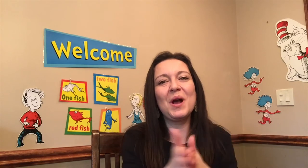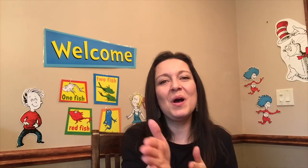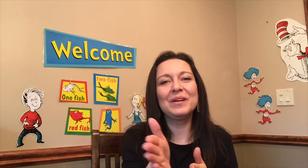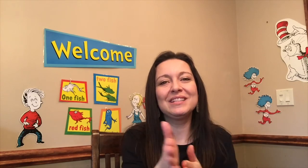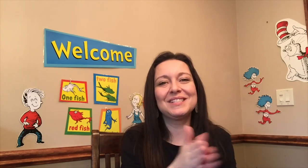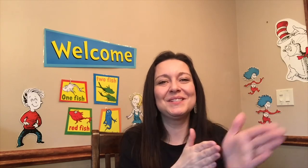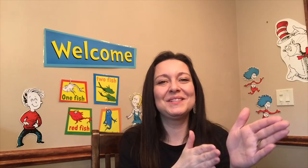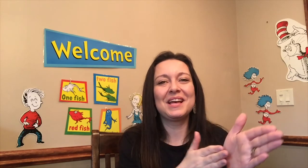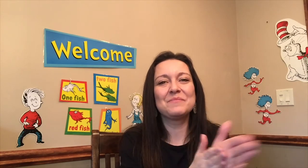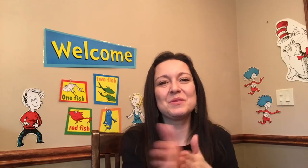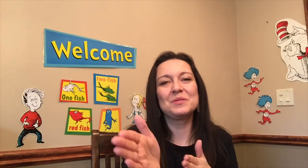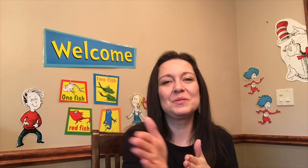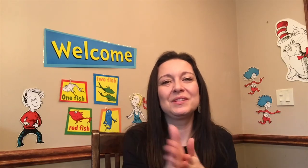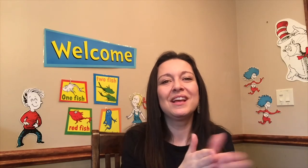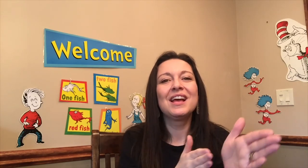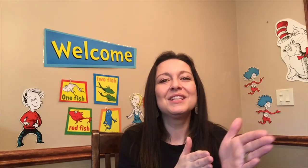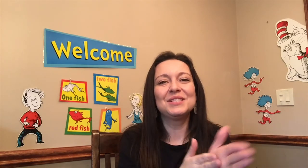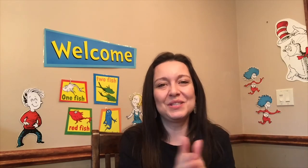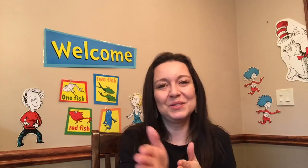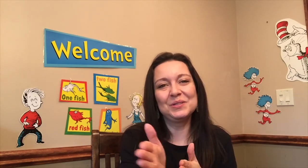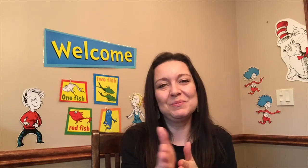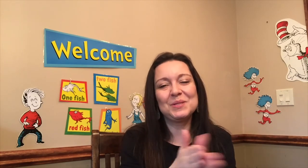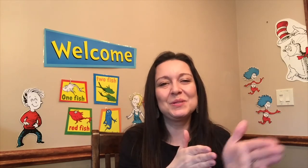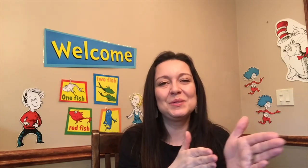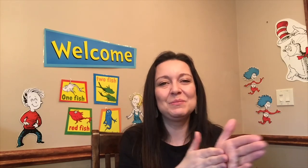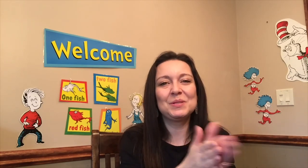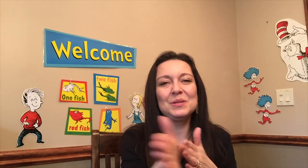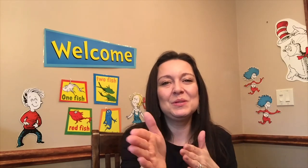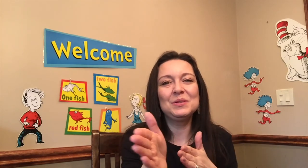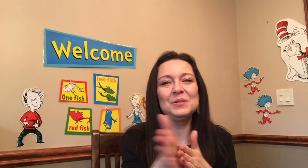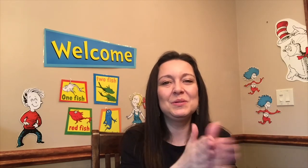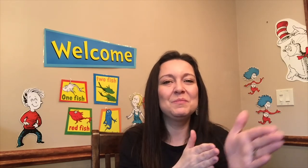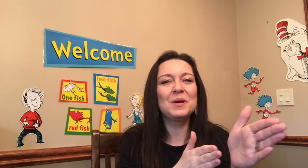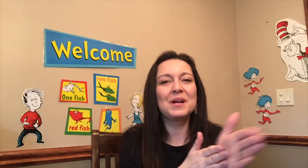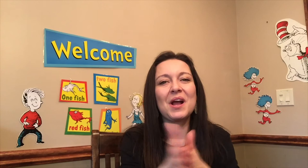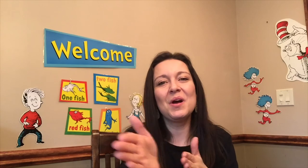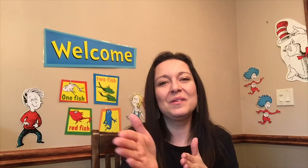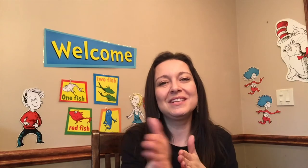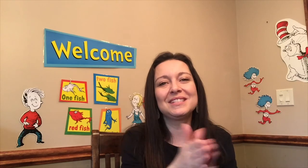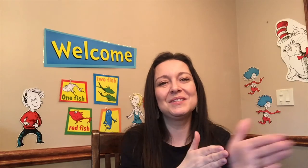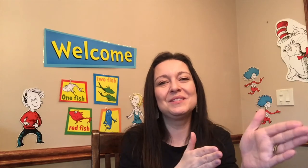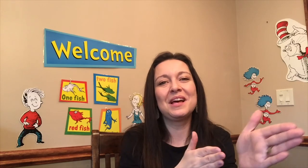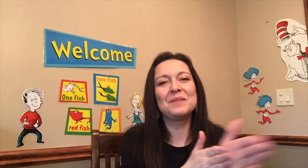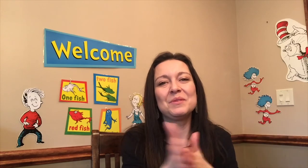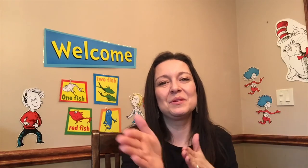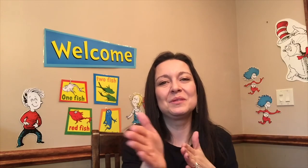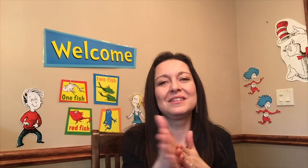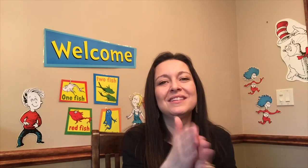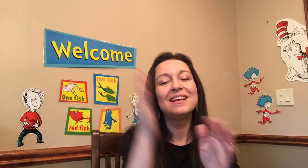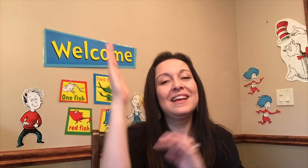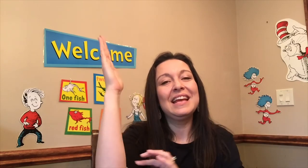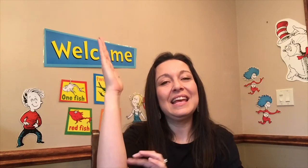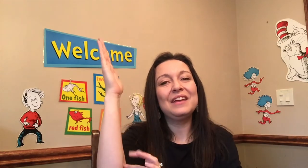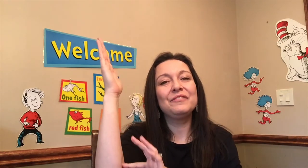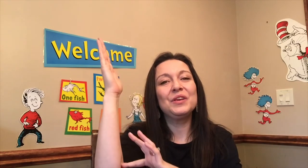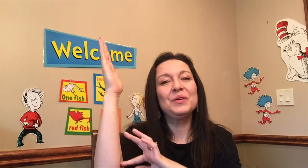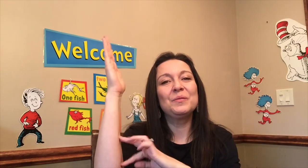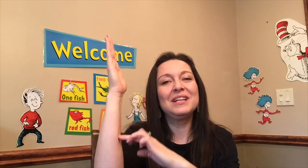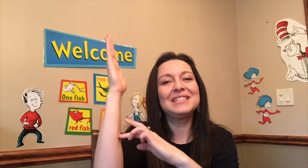going to the moon zoom zoom zoom we're going to the moon if you want